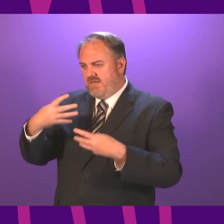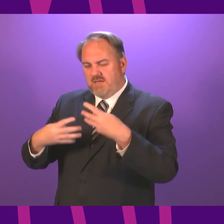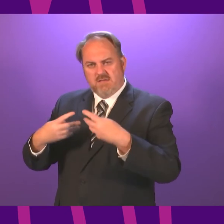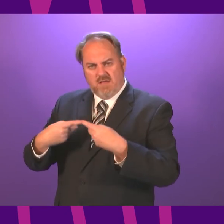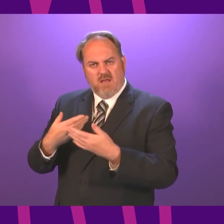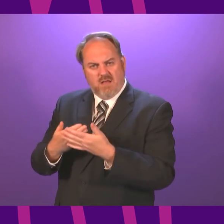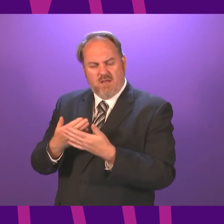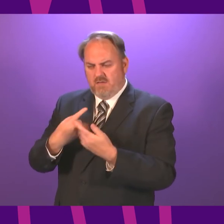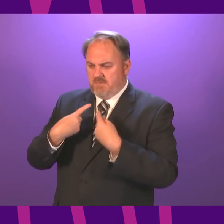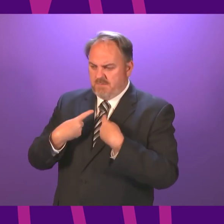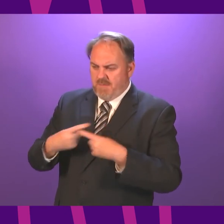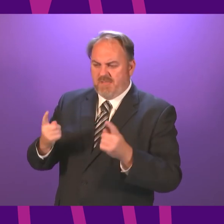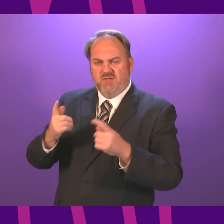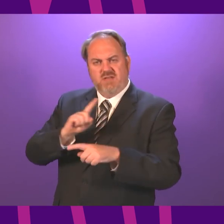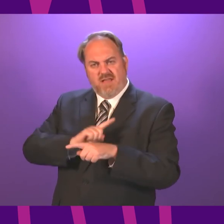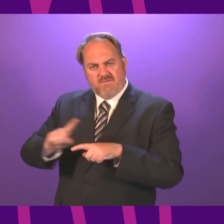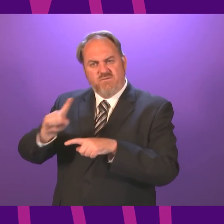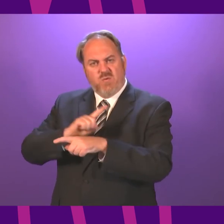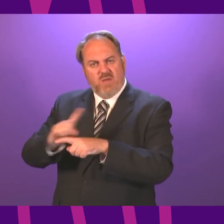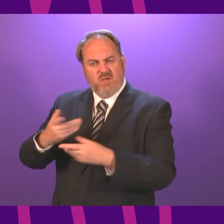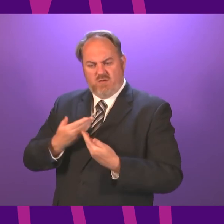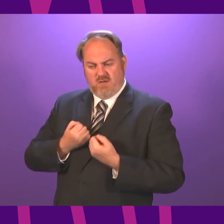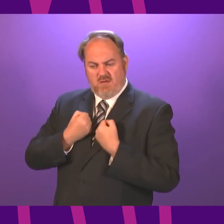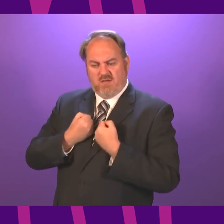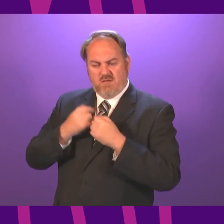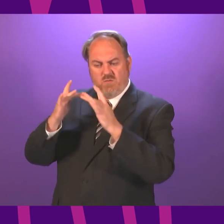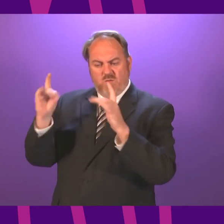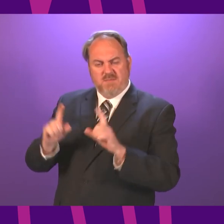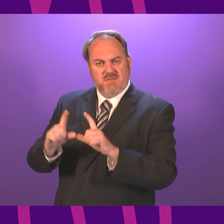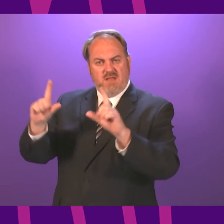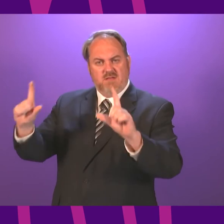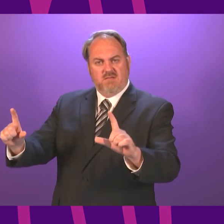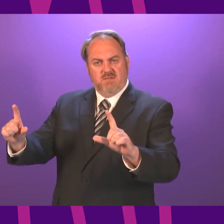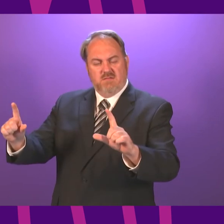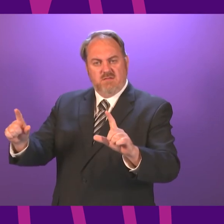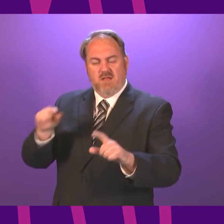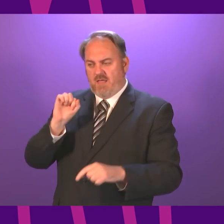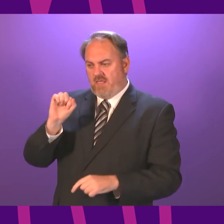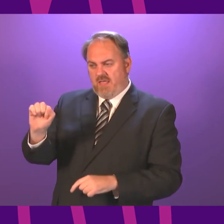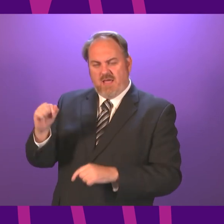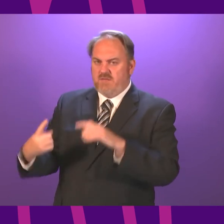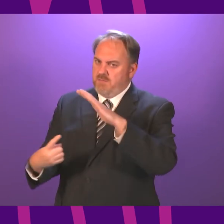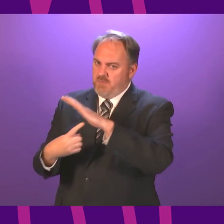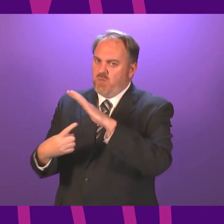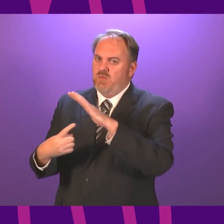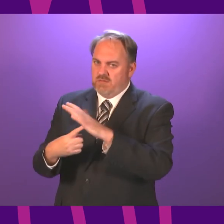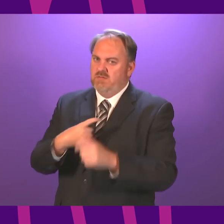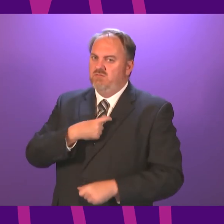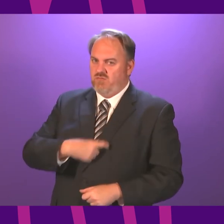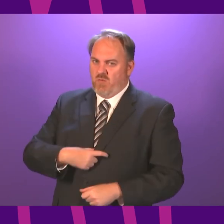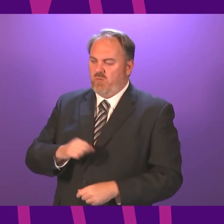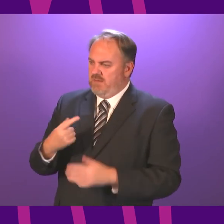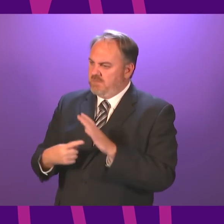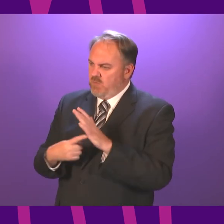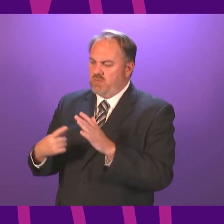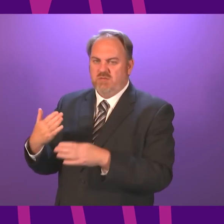still published on a weekly basis, so people can look and see that. Test and Protect perform a very good service and to